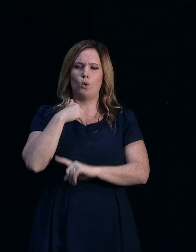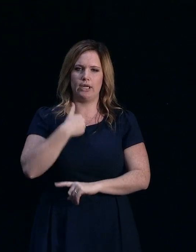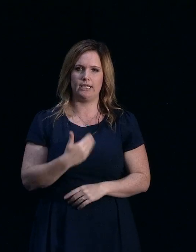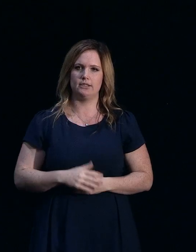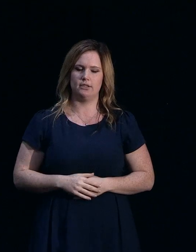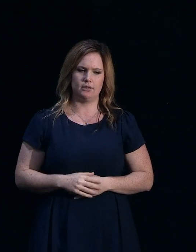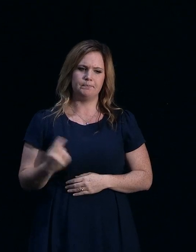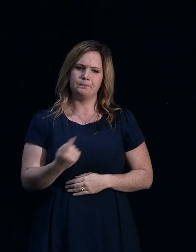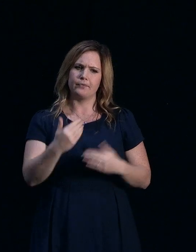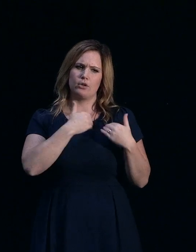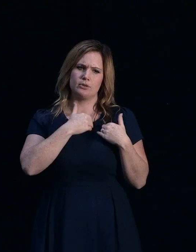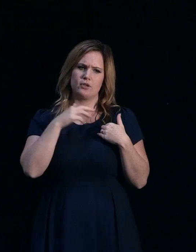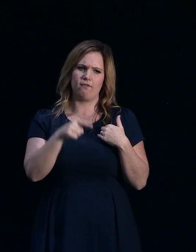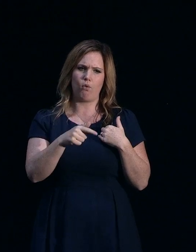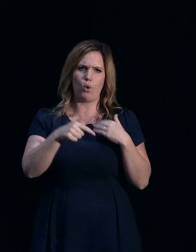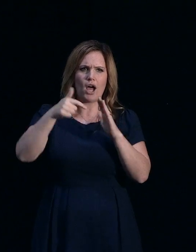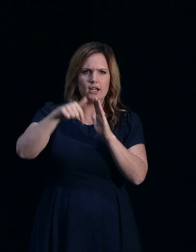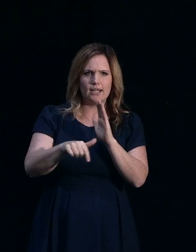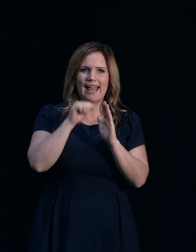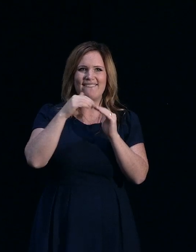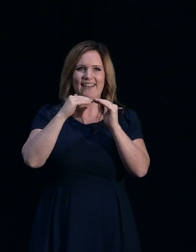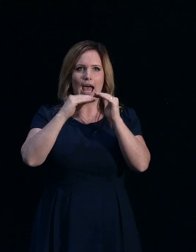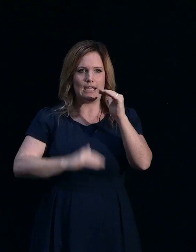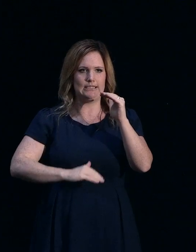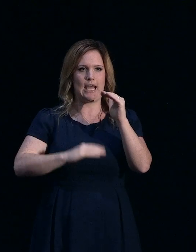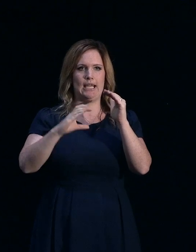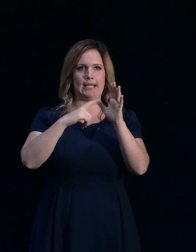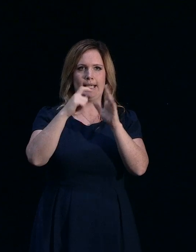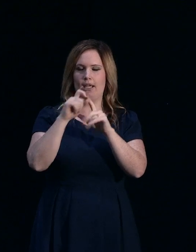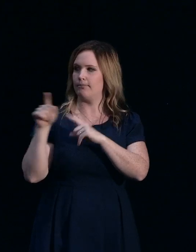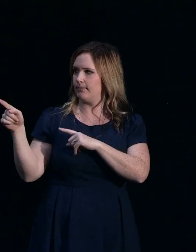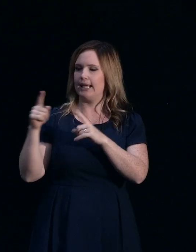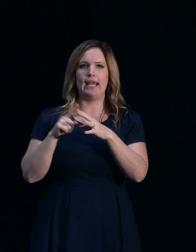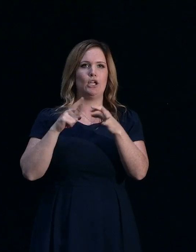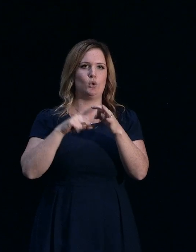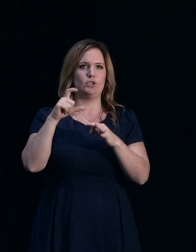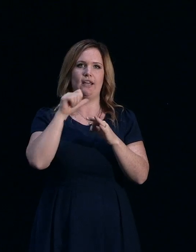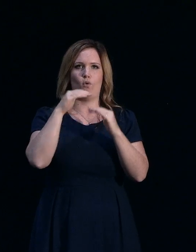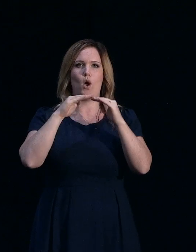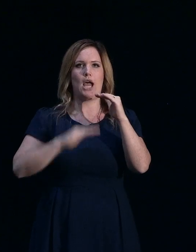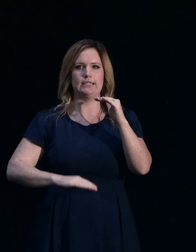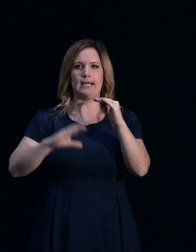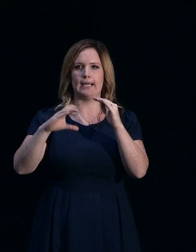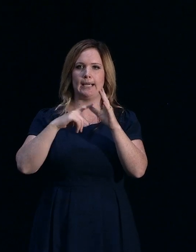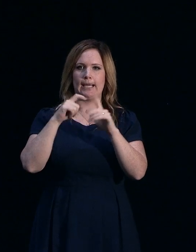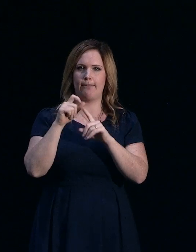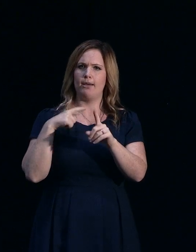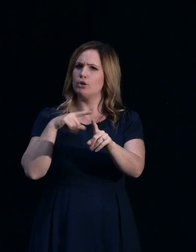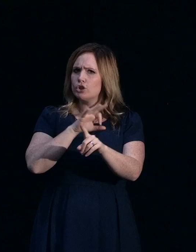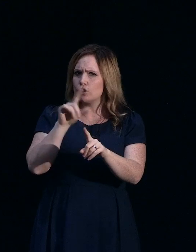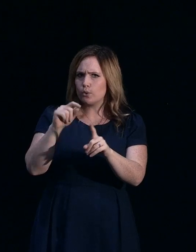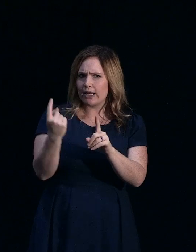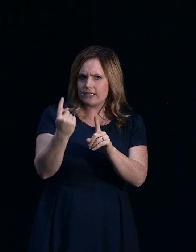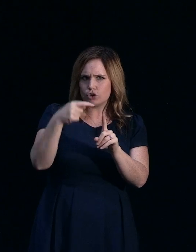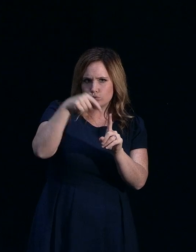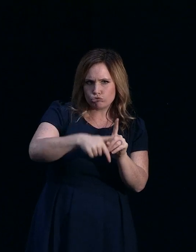is responsible for that if you're under cap? If you're under cap, it's EQC. Okay. Because they're not doing individual drilling